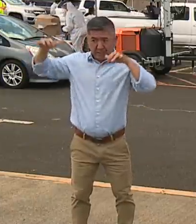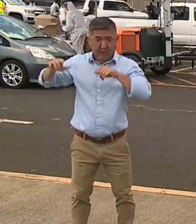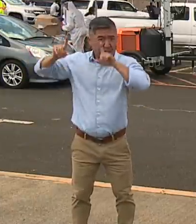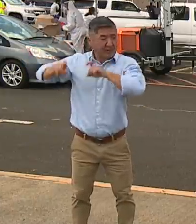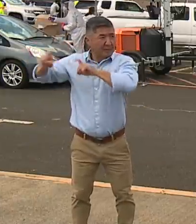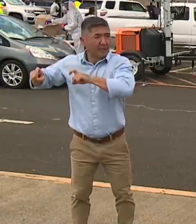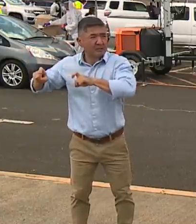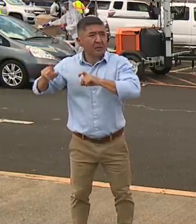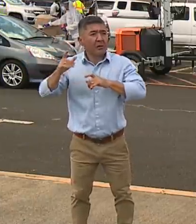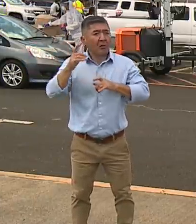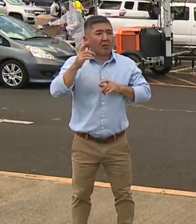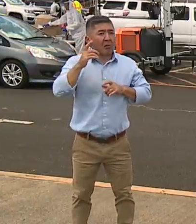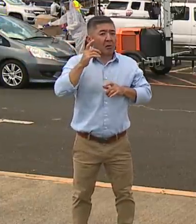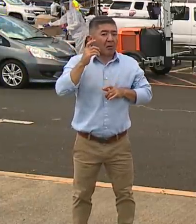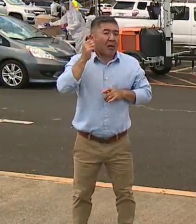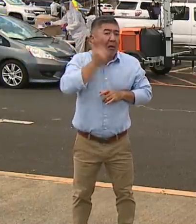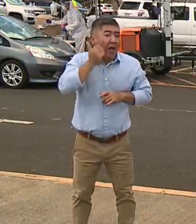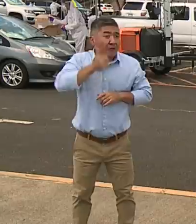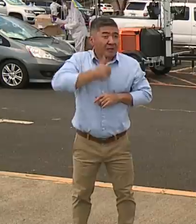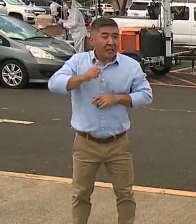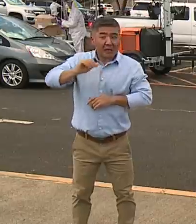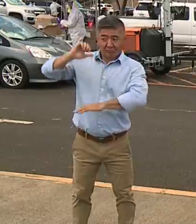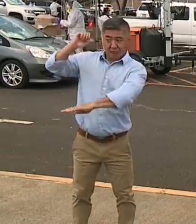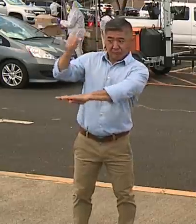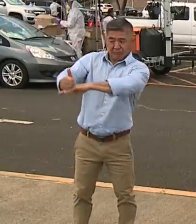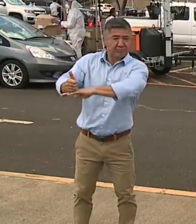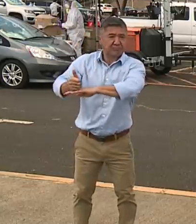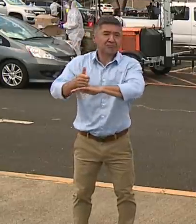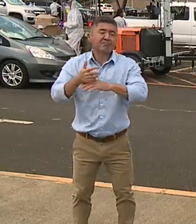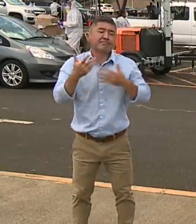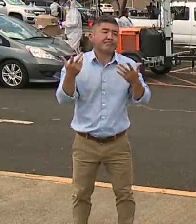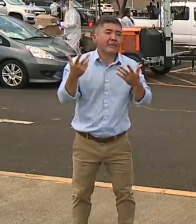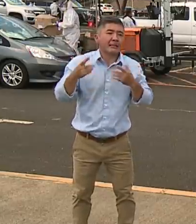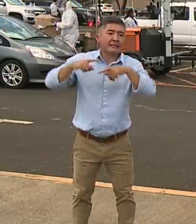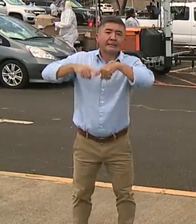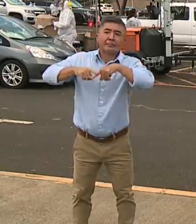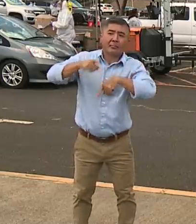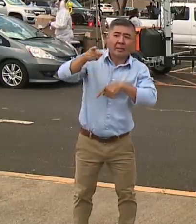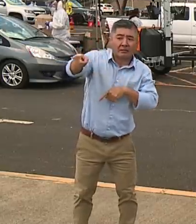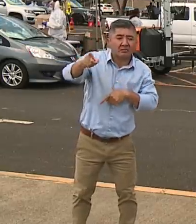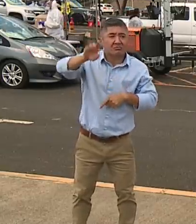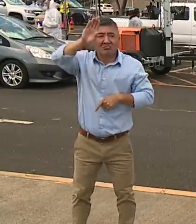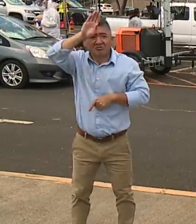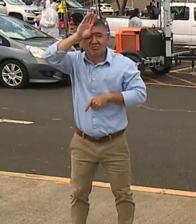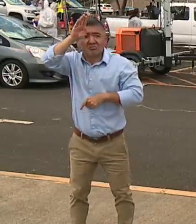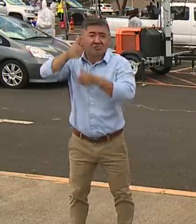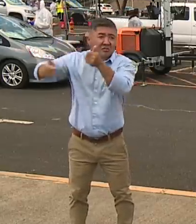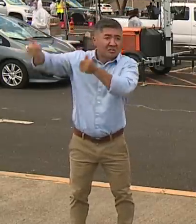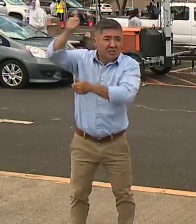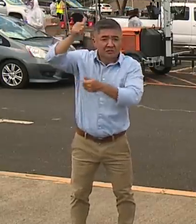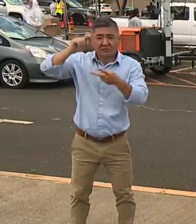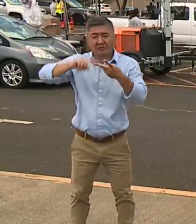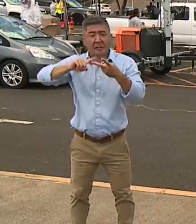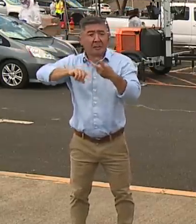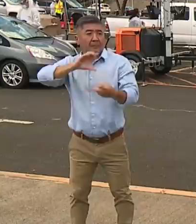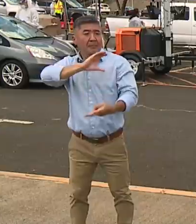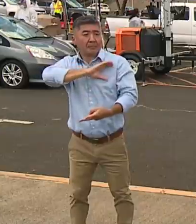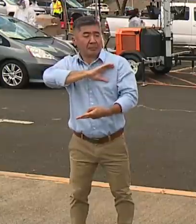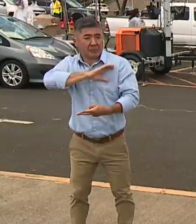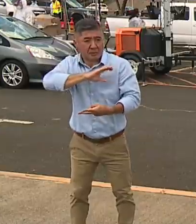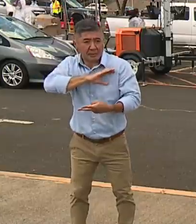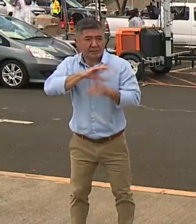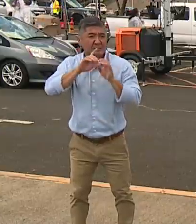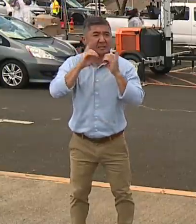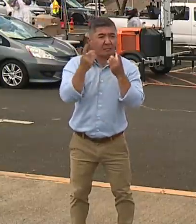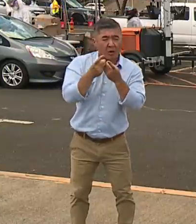there every day will be up to the incident command led by the Honolulu Fire Department in cooperation with the Honolulu Police Department. As you heard Surgeon